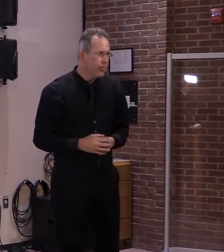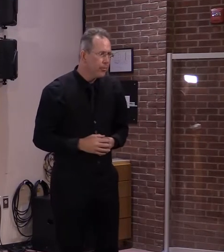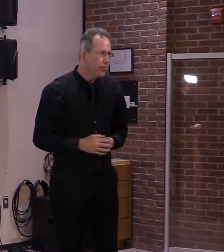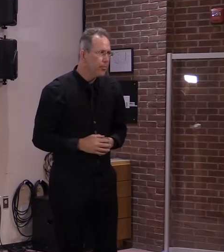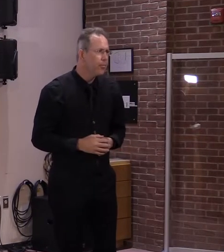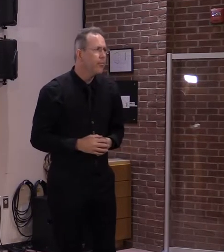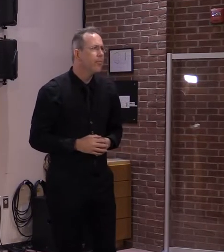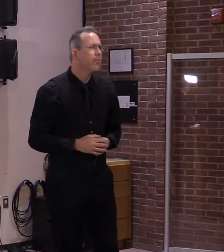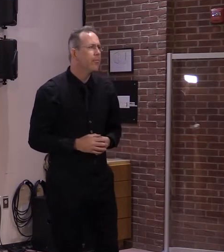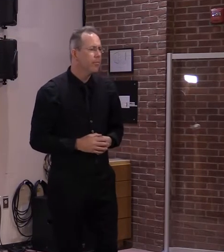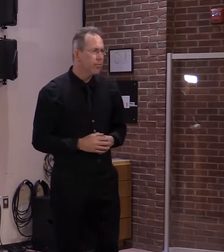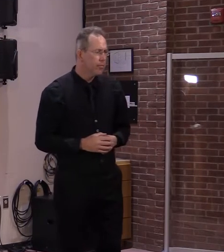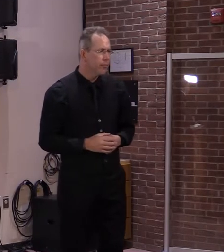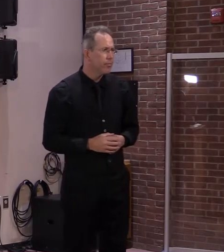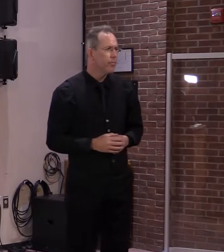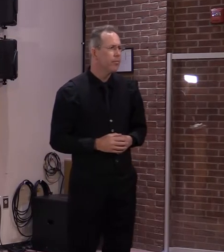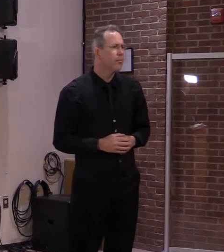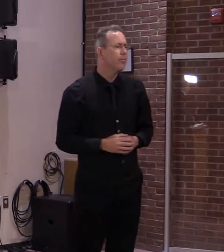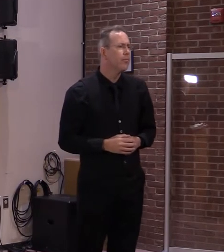from Congress.